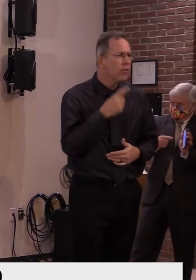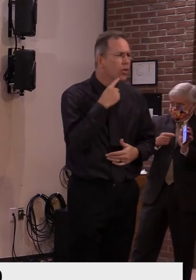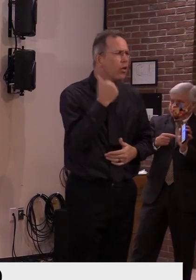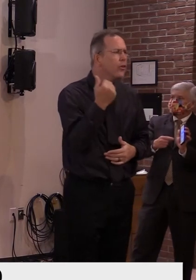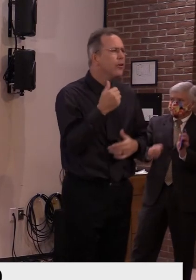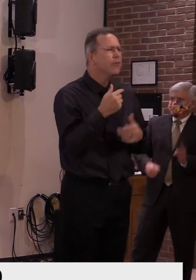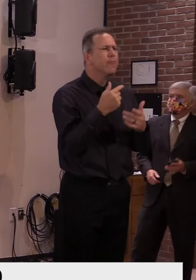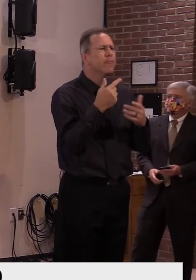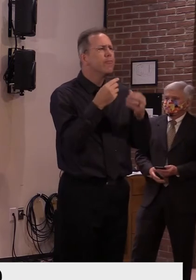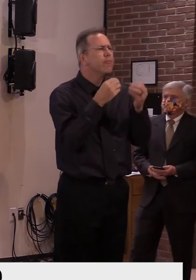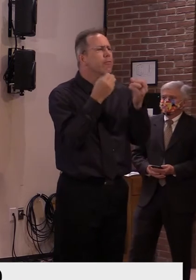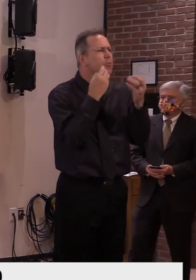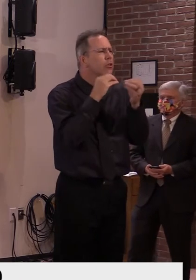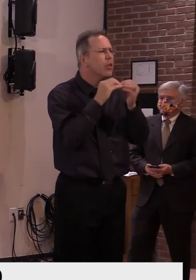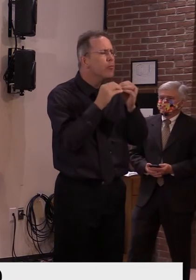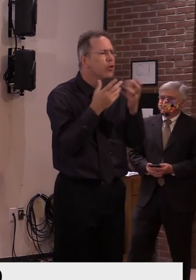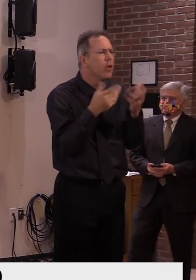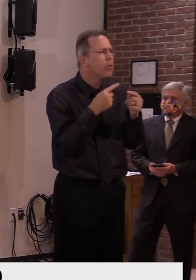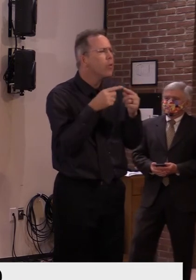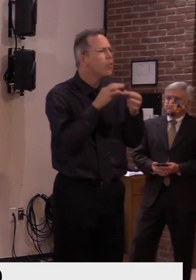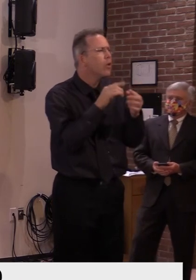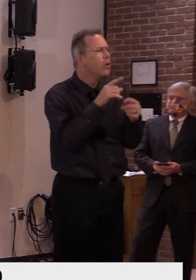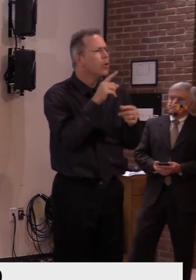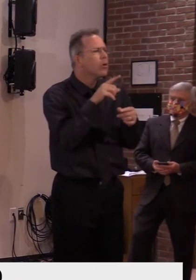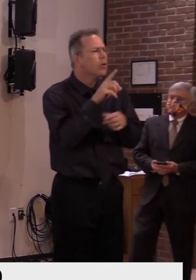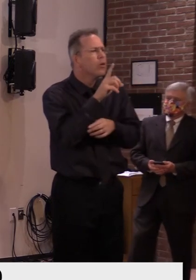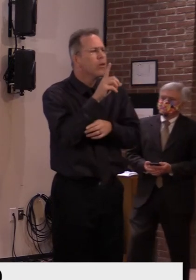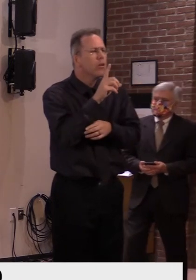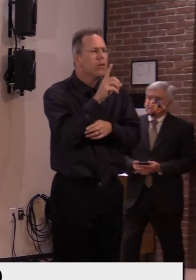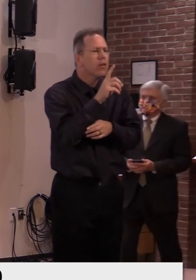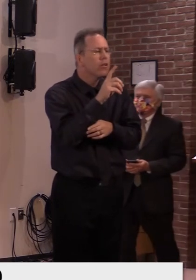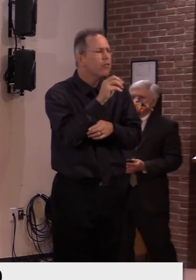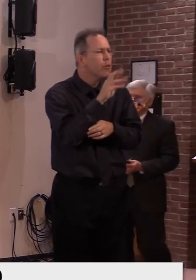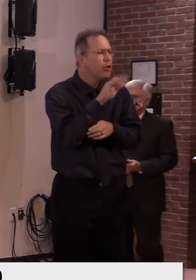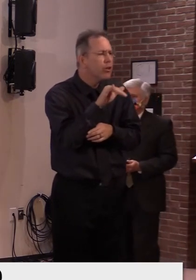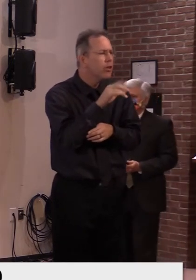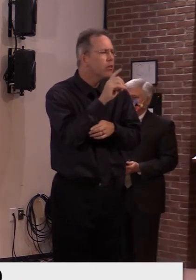the Waterbury and Duxbury area in general before we see the map that comes out on Friday.